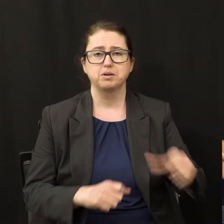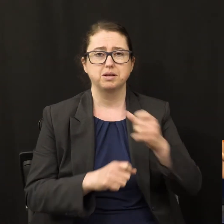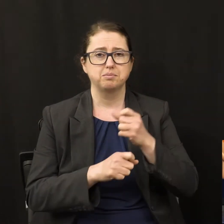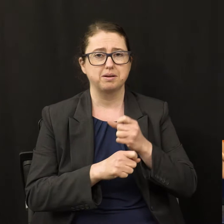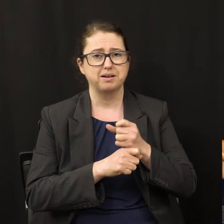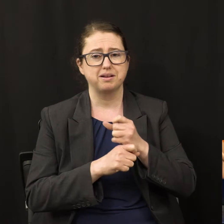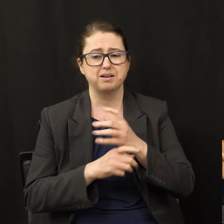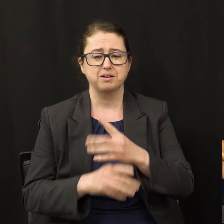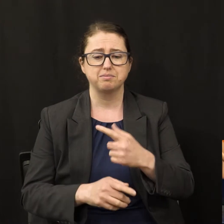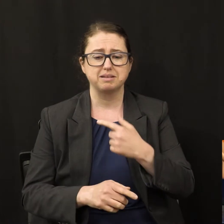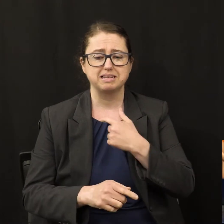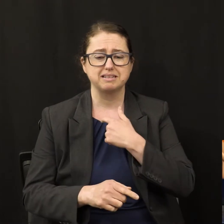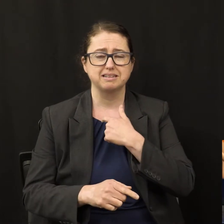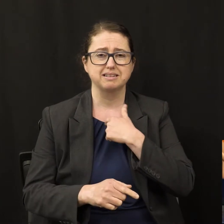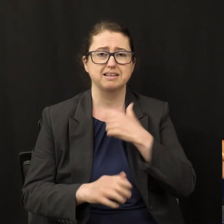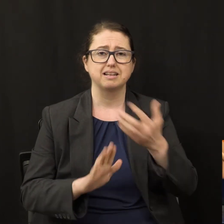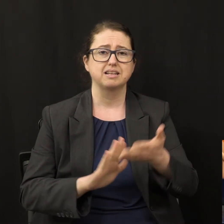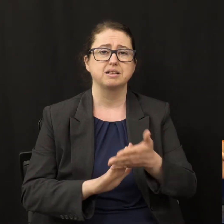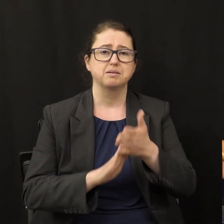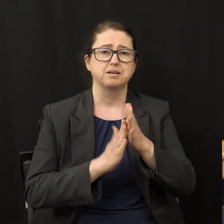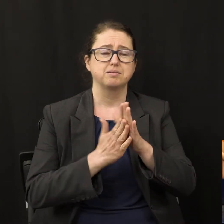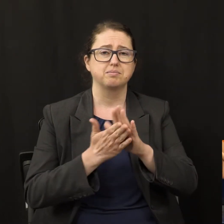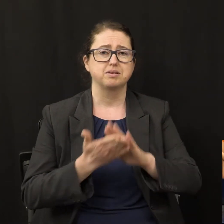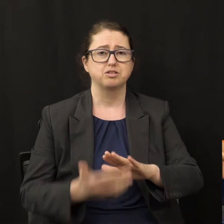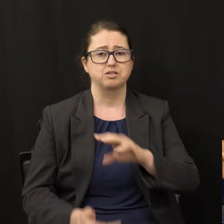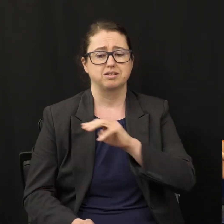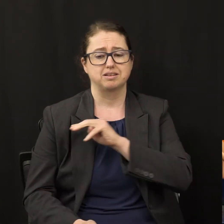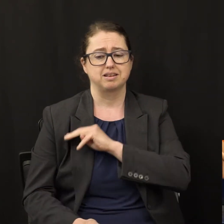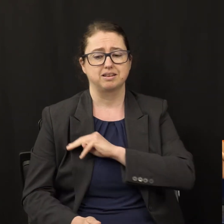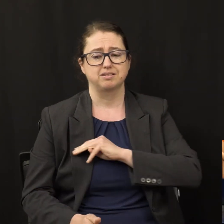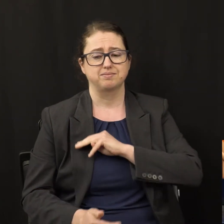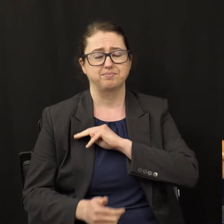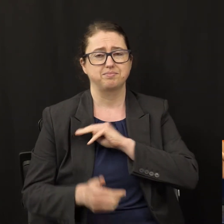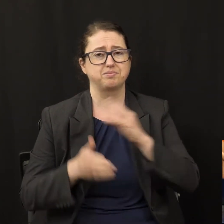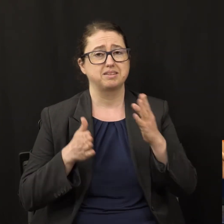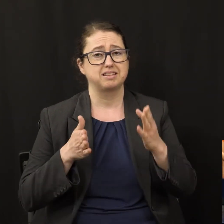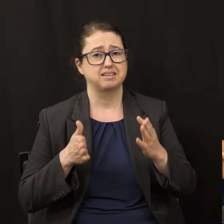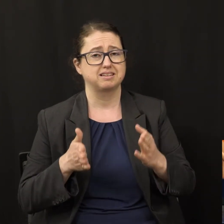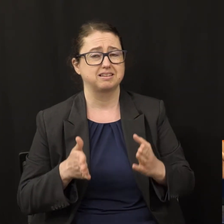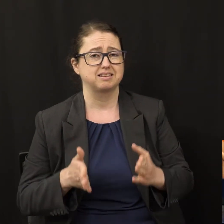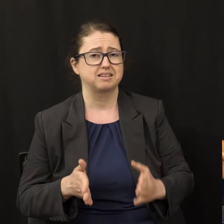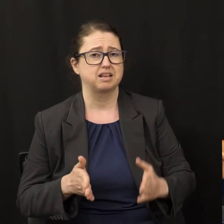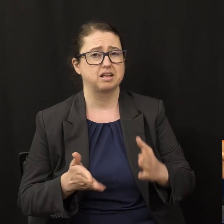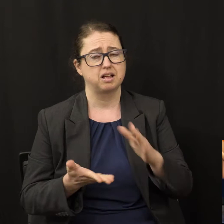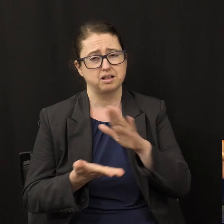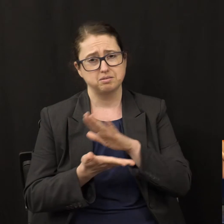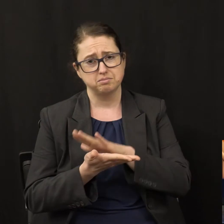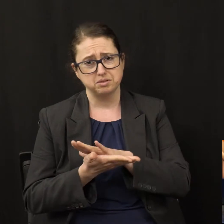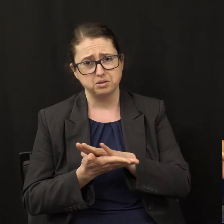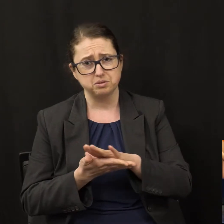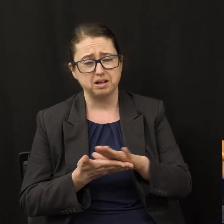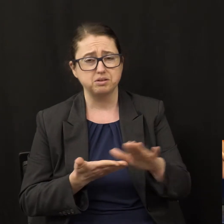prepare me to be a missionary, pure and